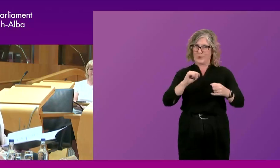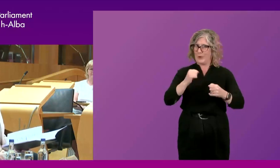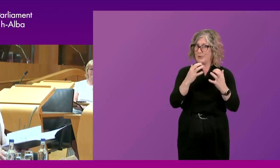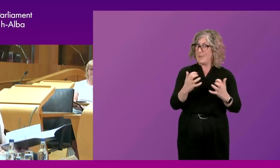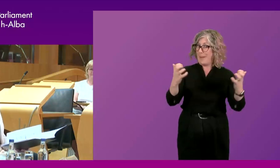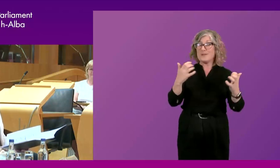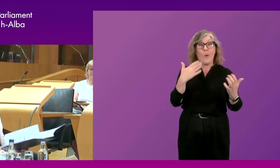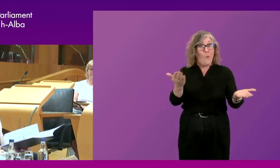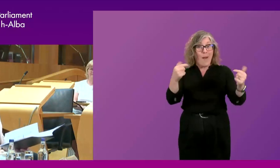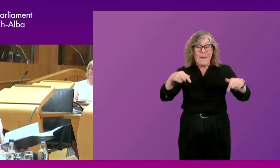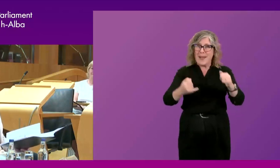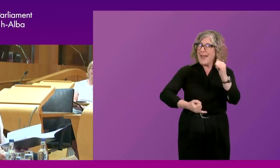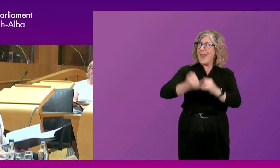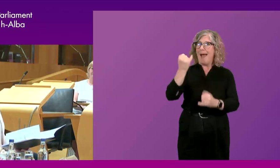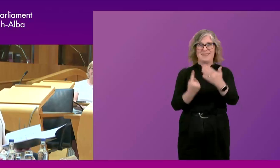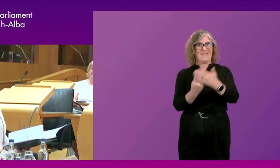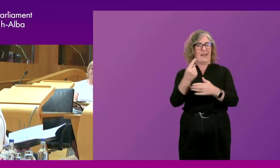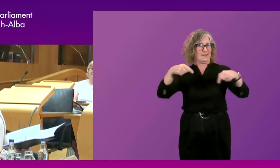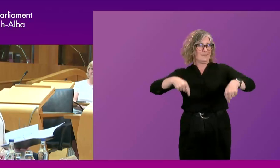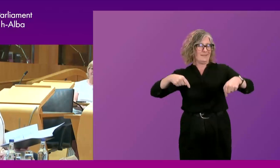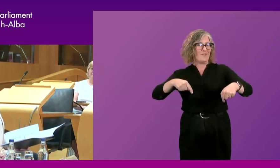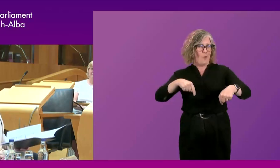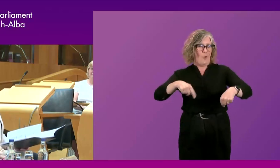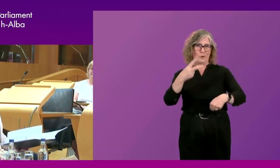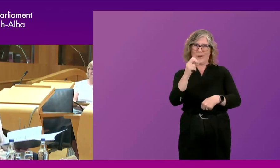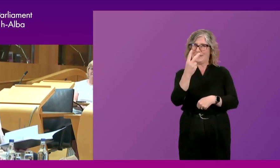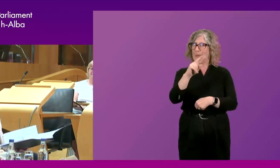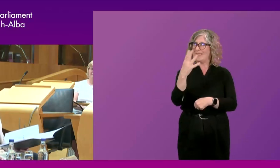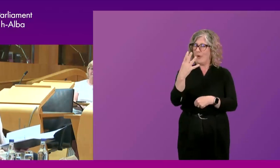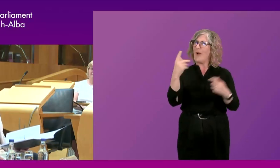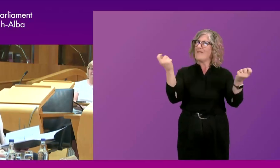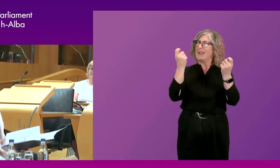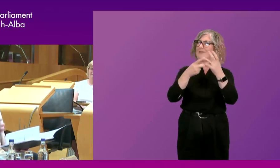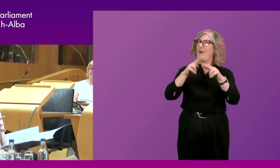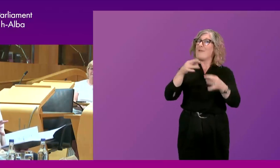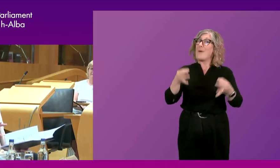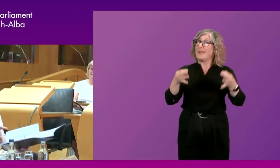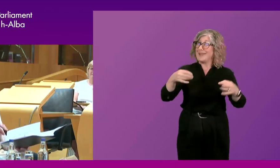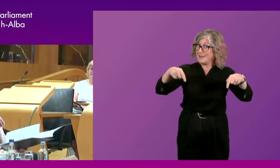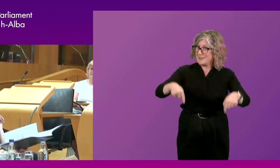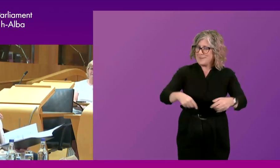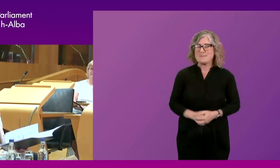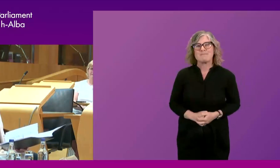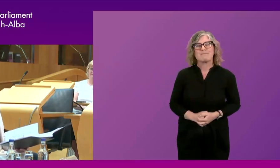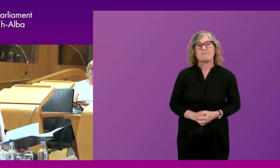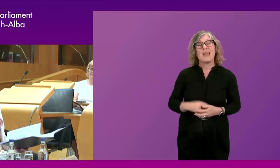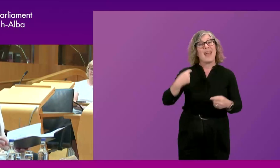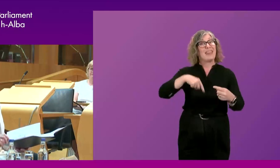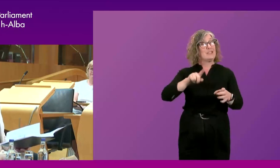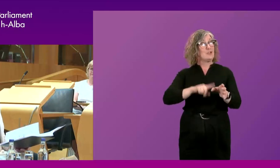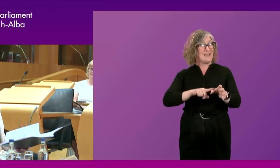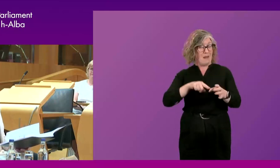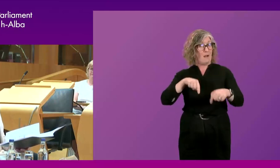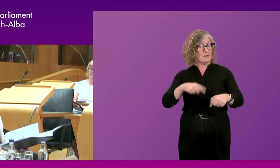final event of this year's 2024 Festival of Politics. This year's event is the festival's